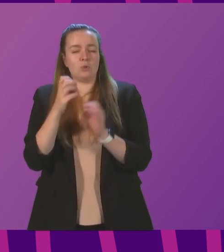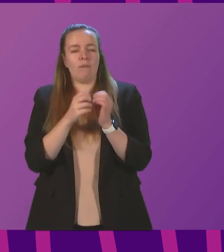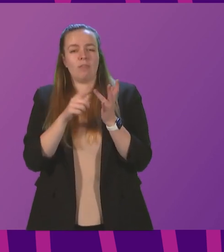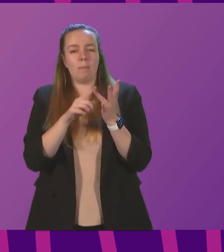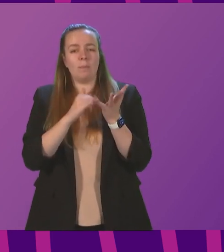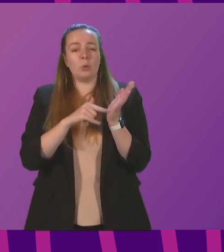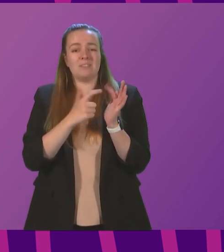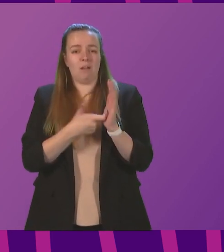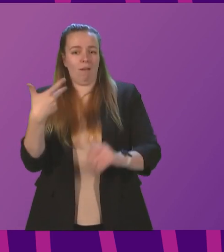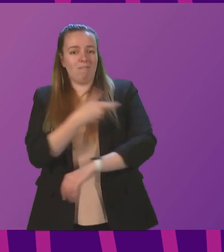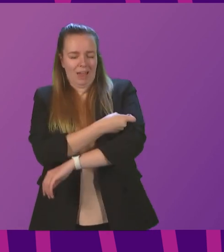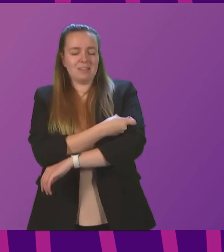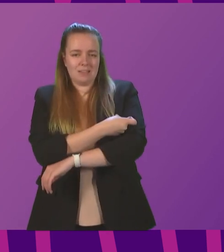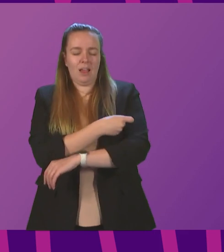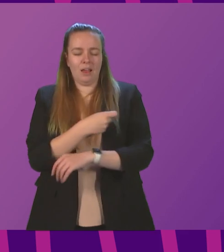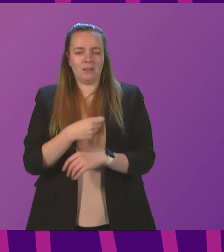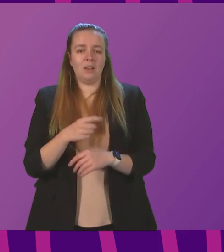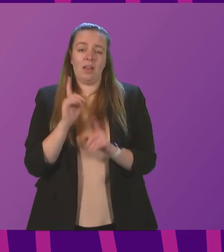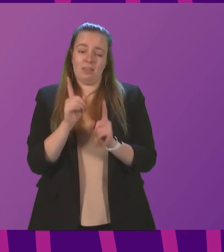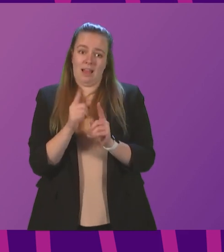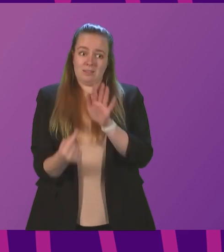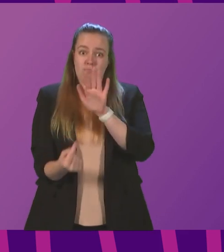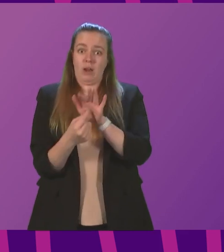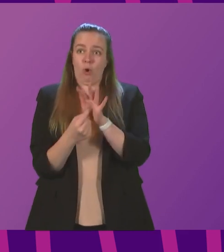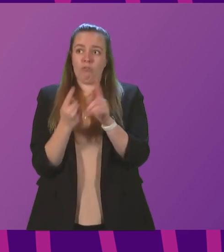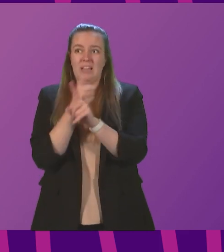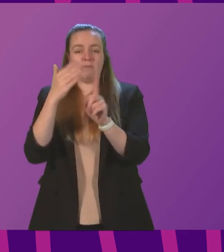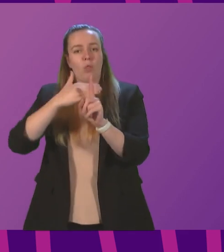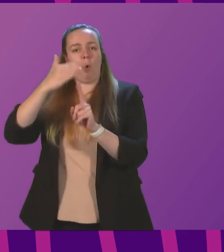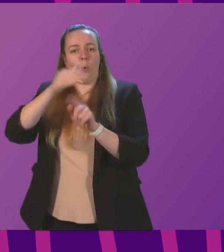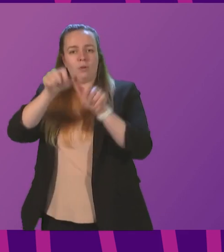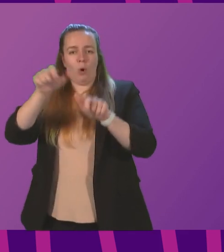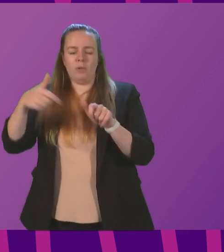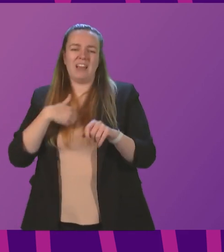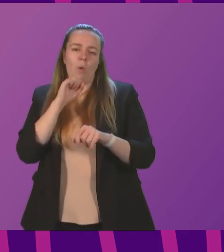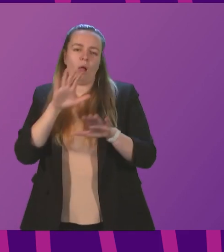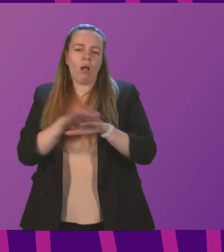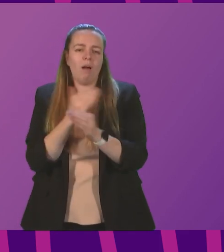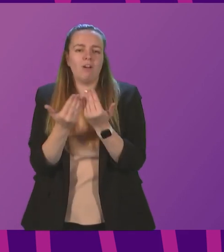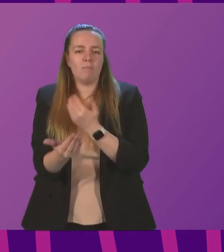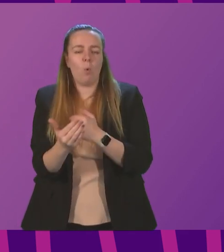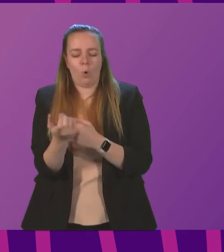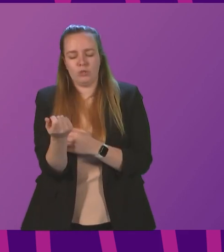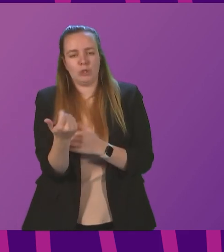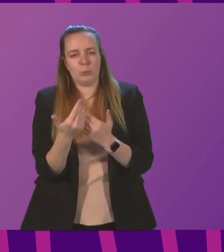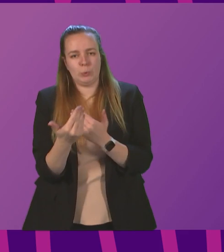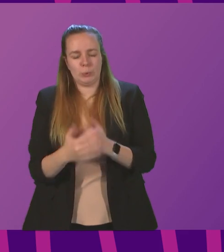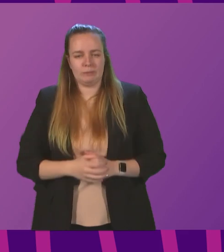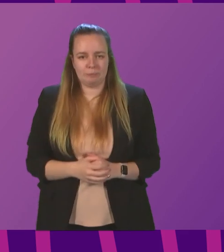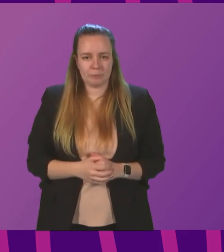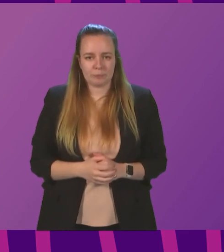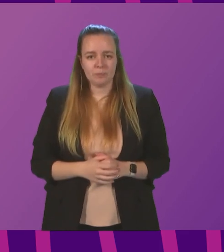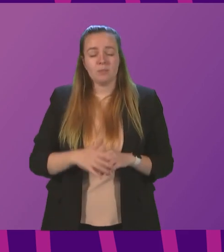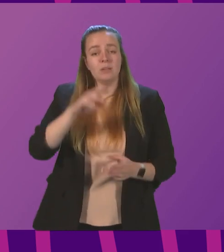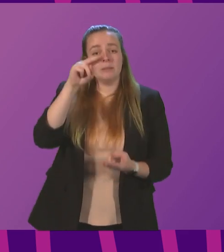programme, which, of course, is prioritised amongst the older population. And I'll say more about that shortly. The